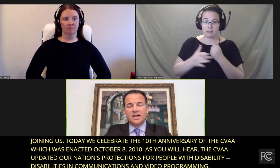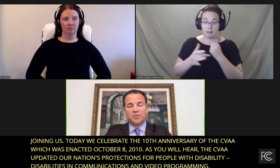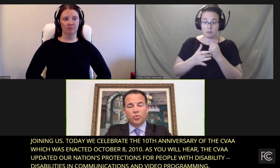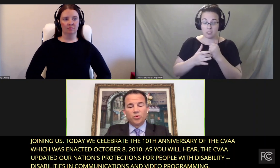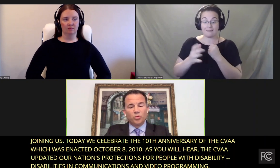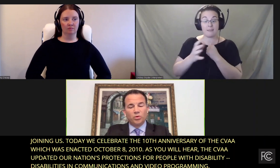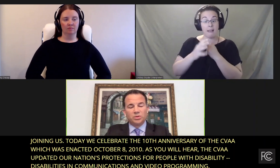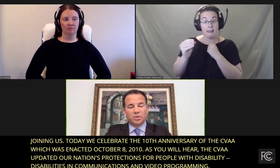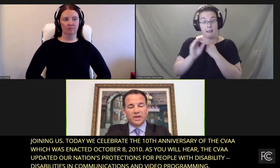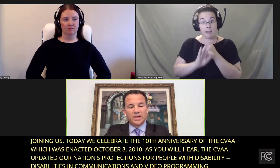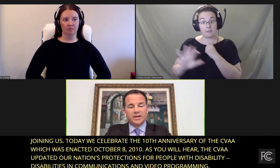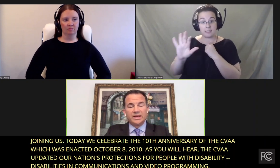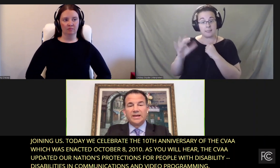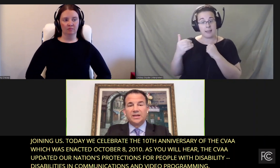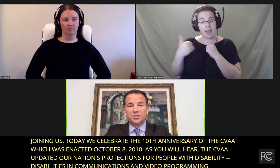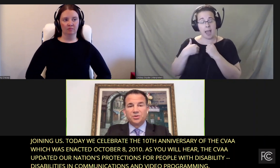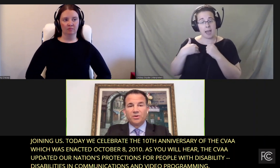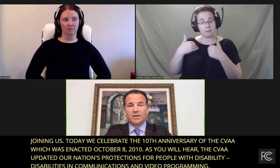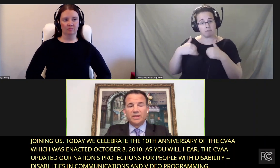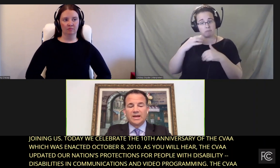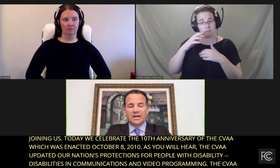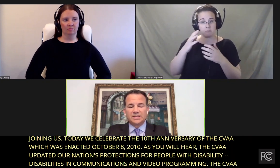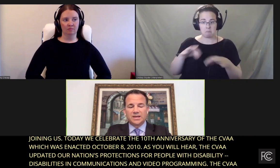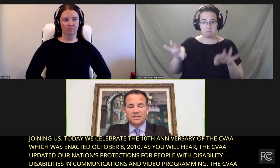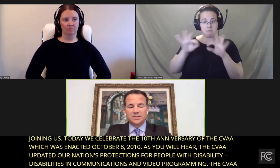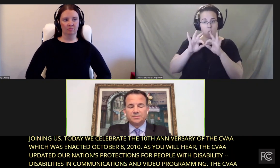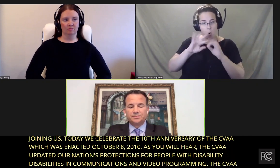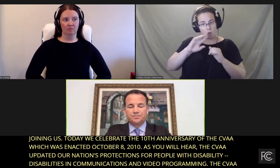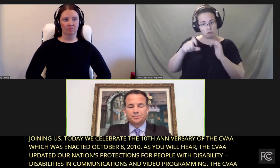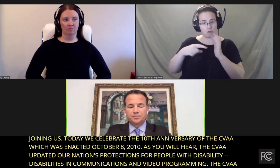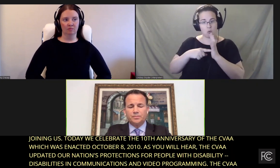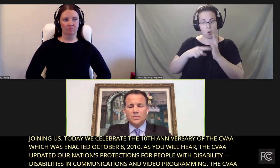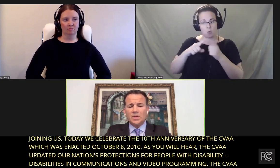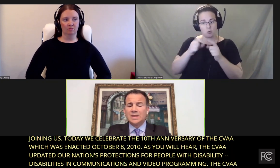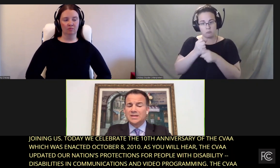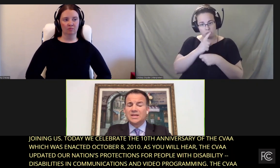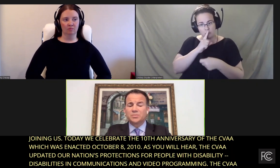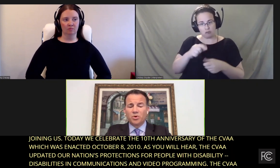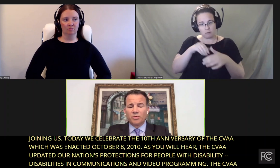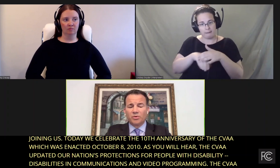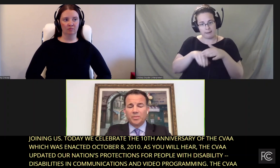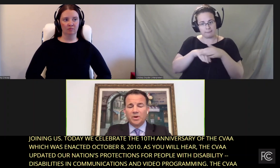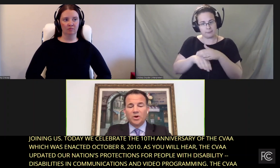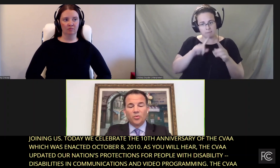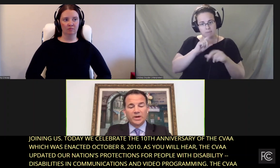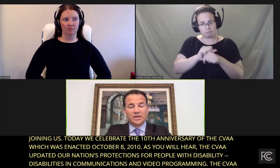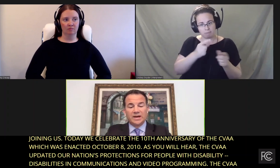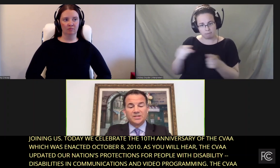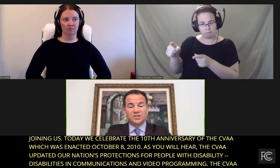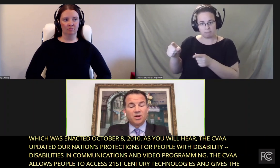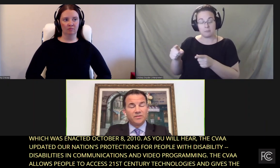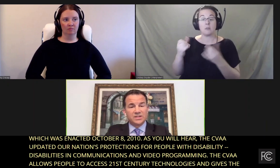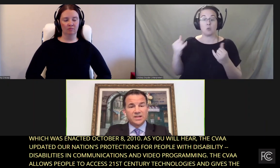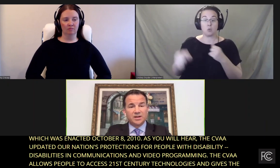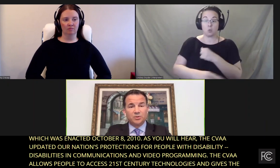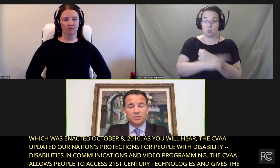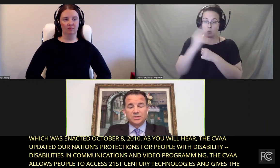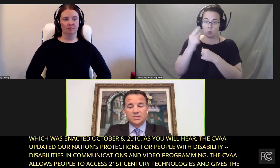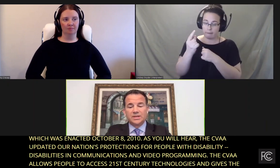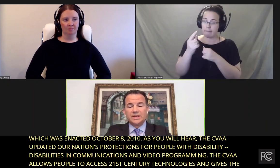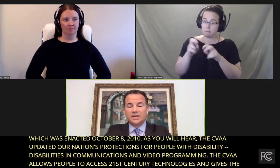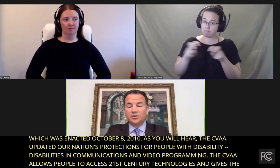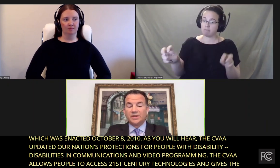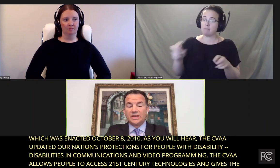an important role to play in ensuring that access. Today's program recognizes all of the